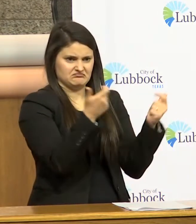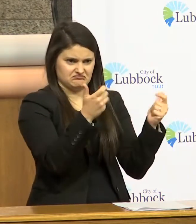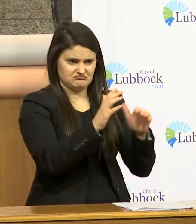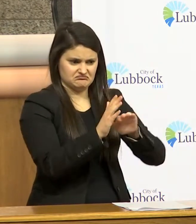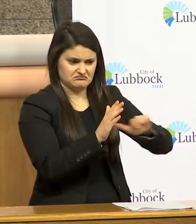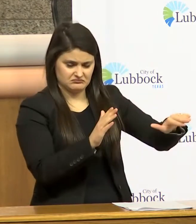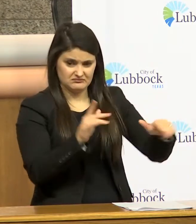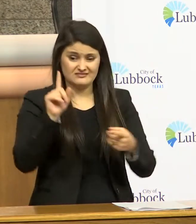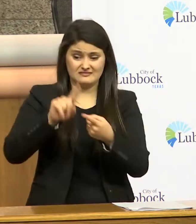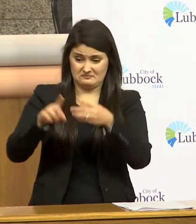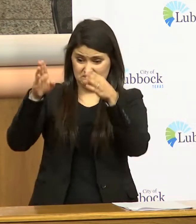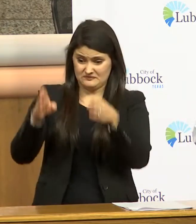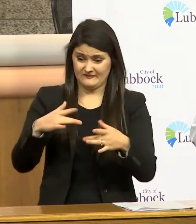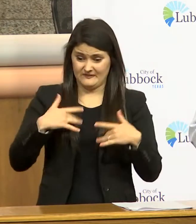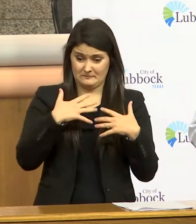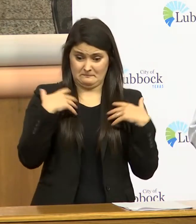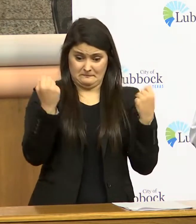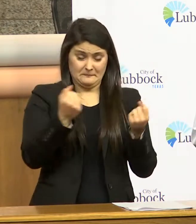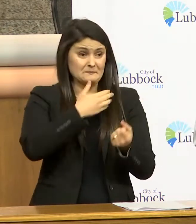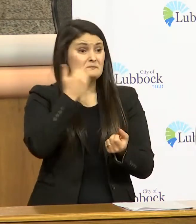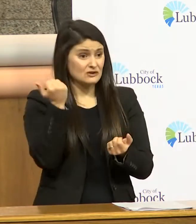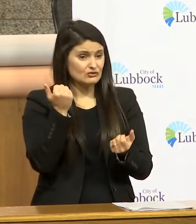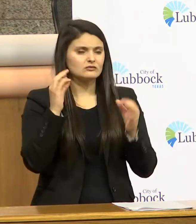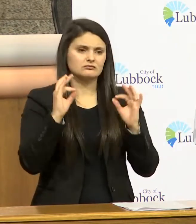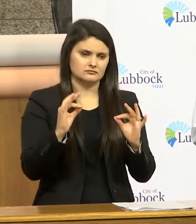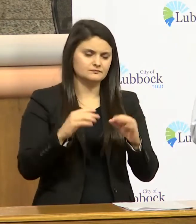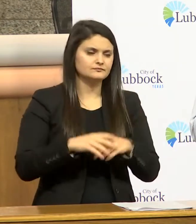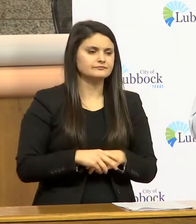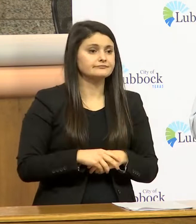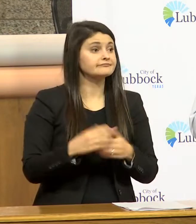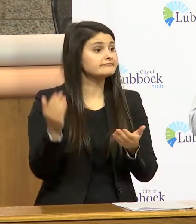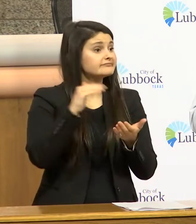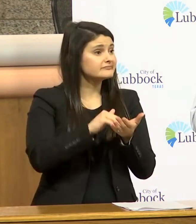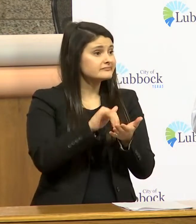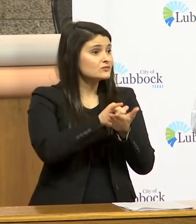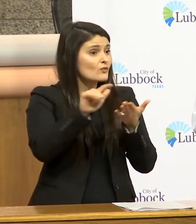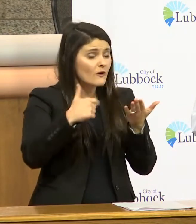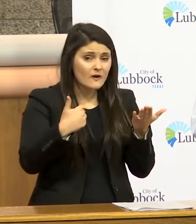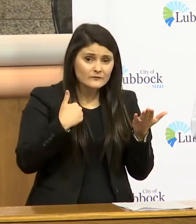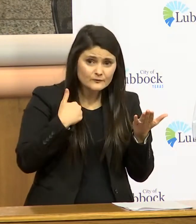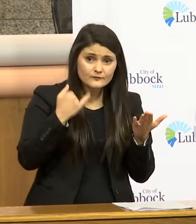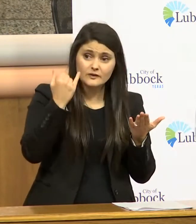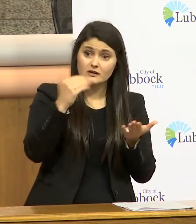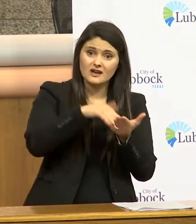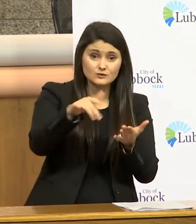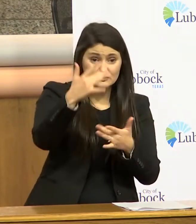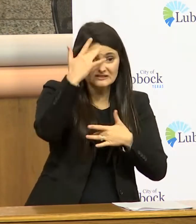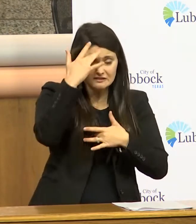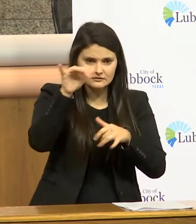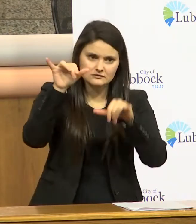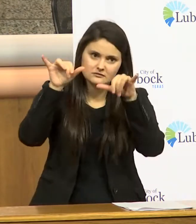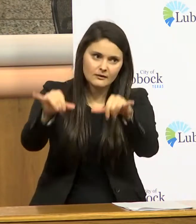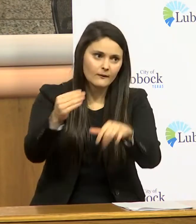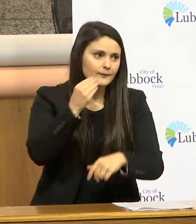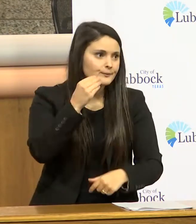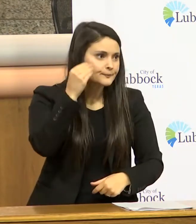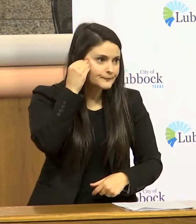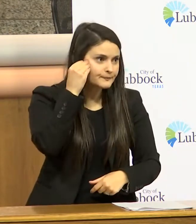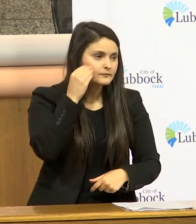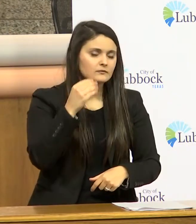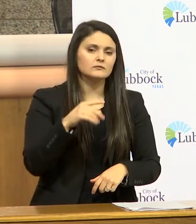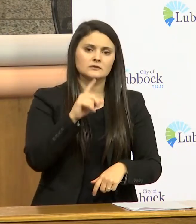household until that person as well that's all that I have again if you're ill you need to stay home practice that social distancing